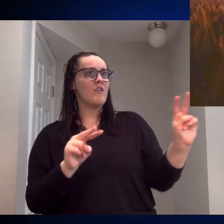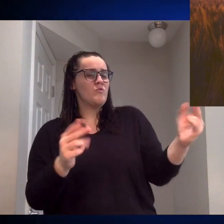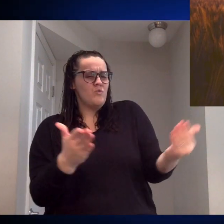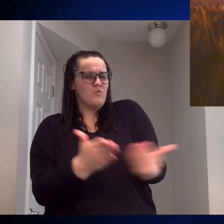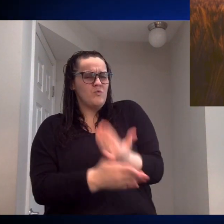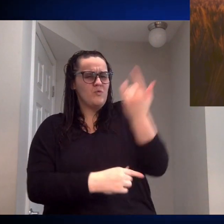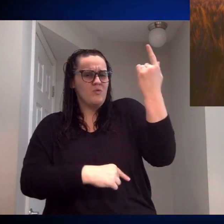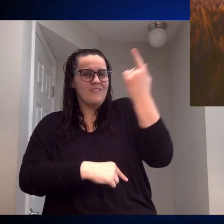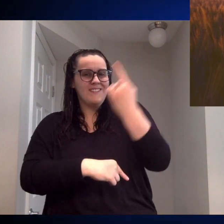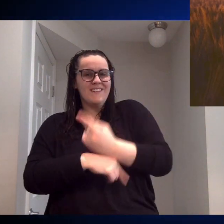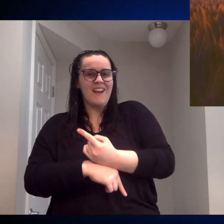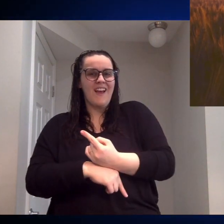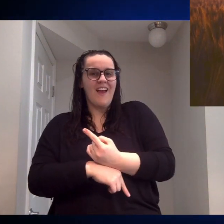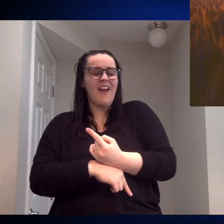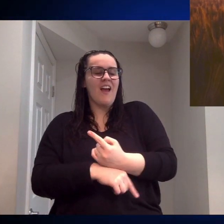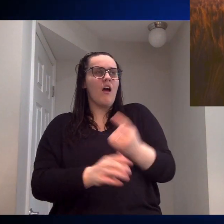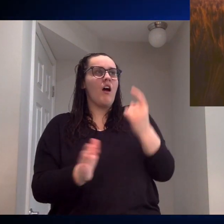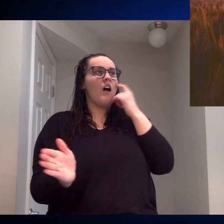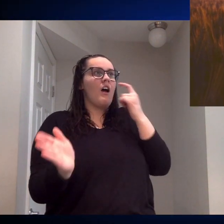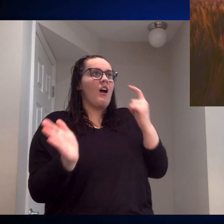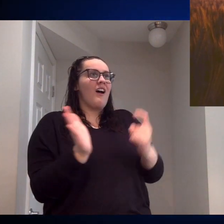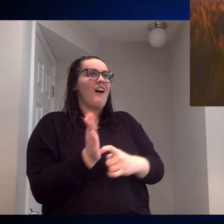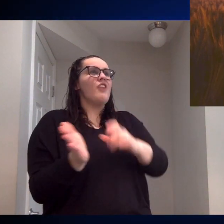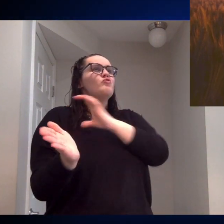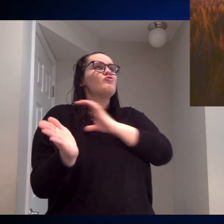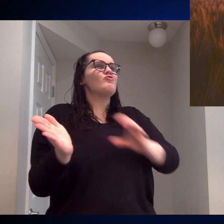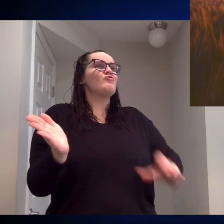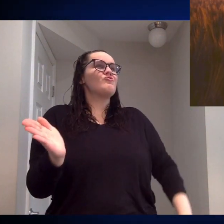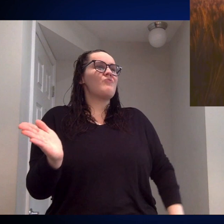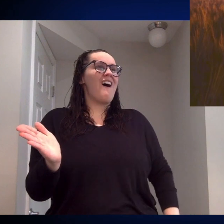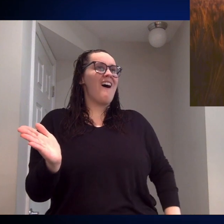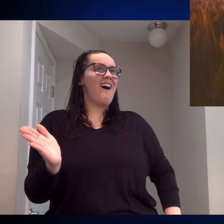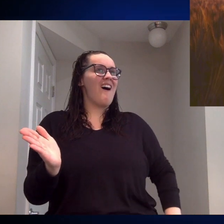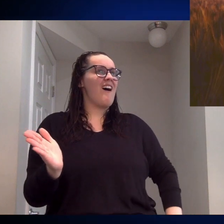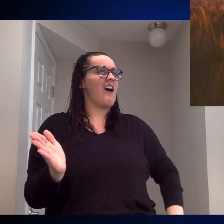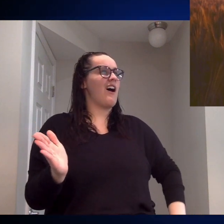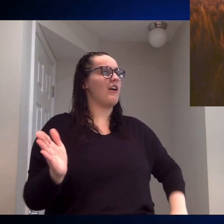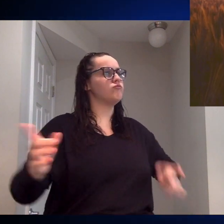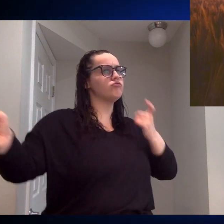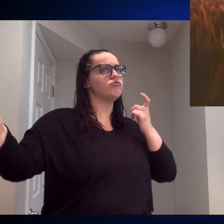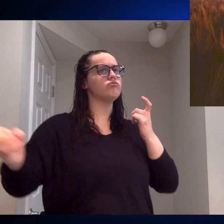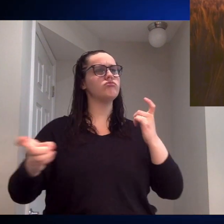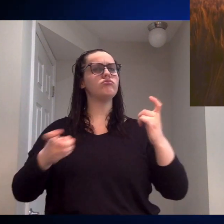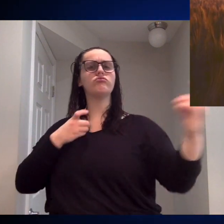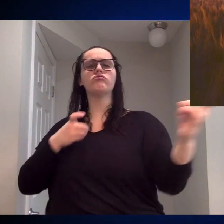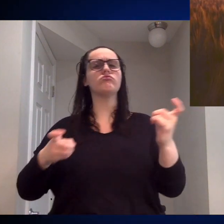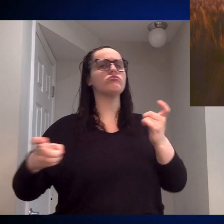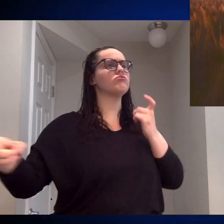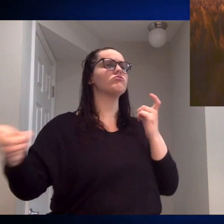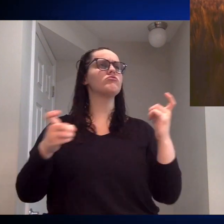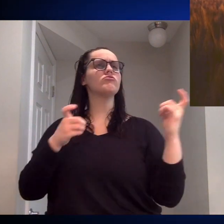And see Christ the Lion away